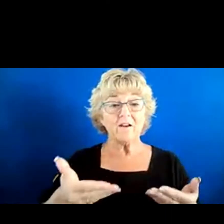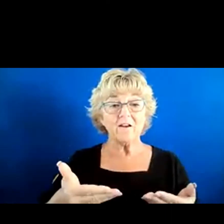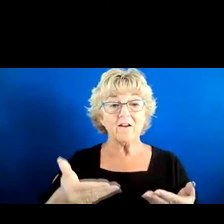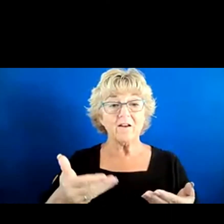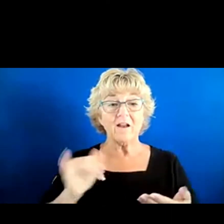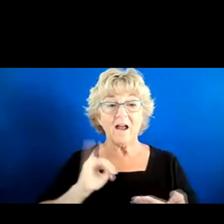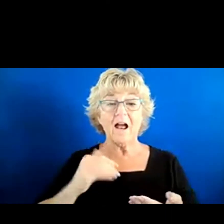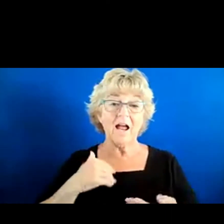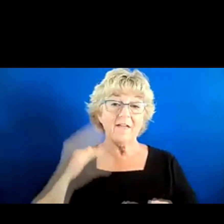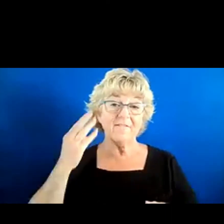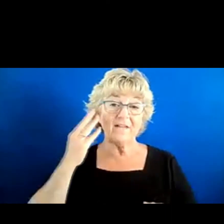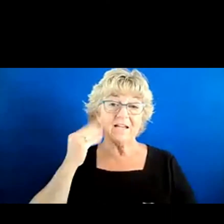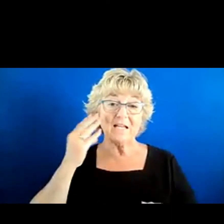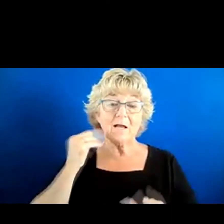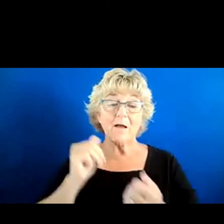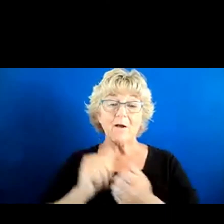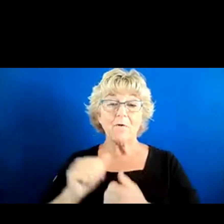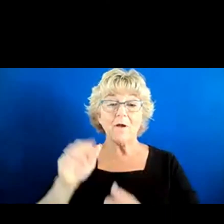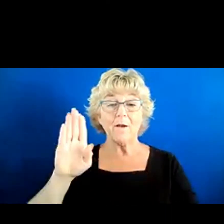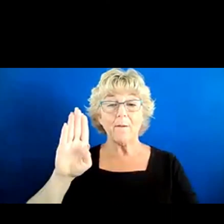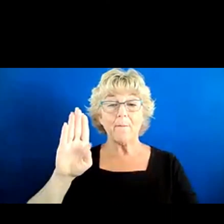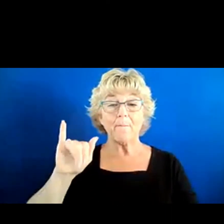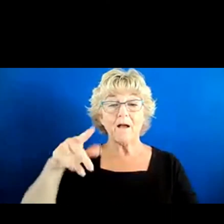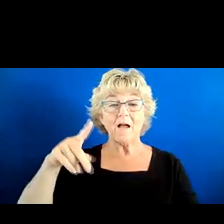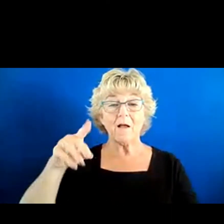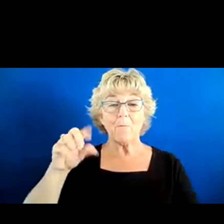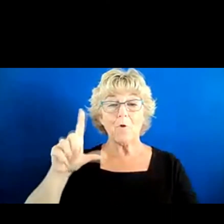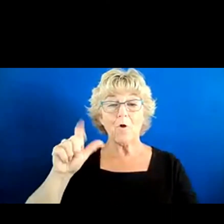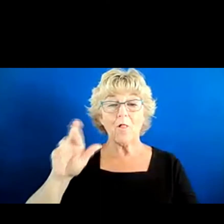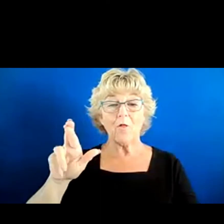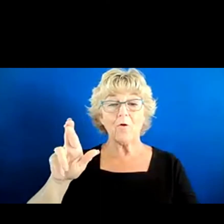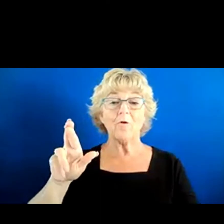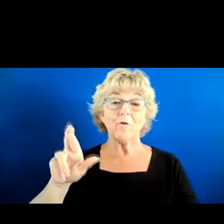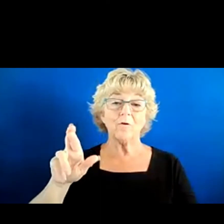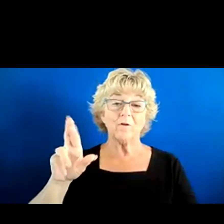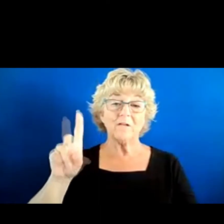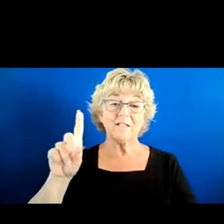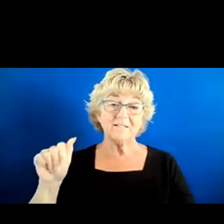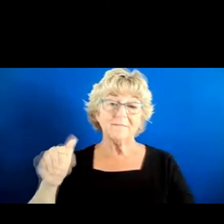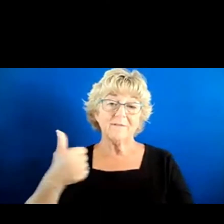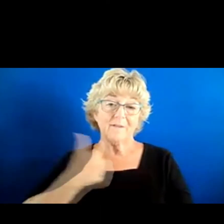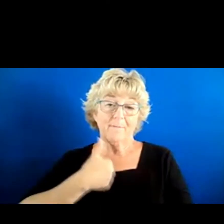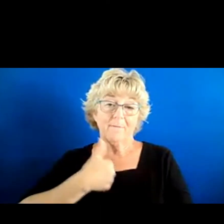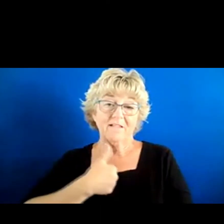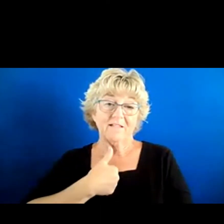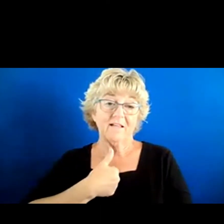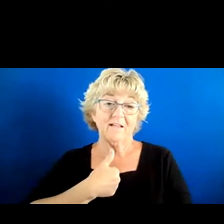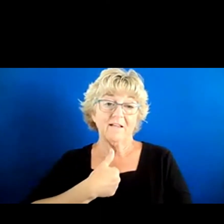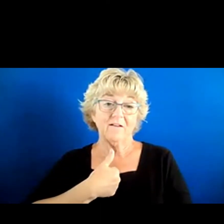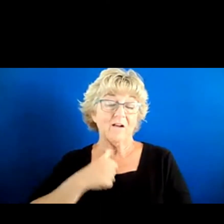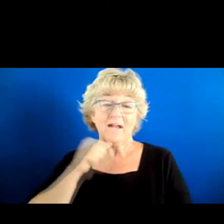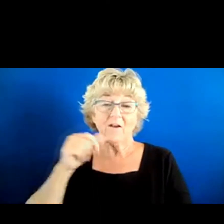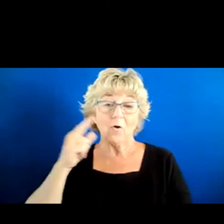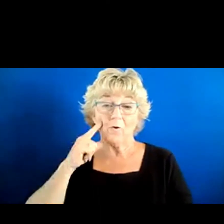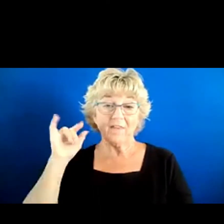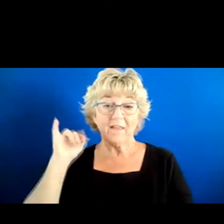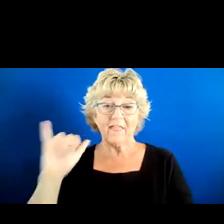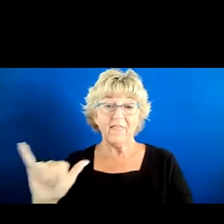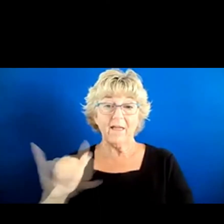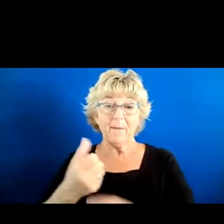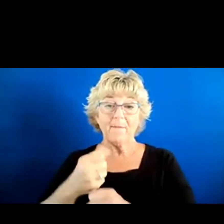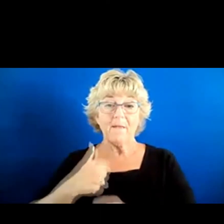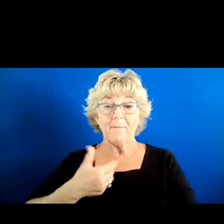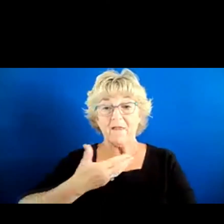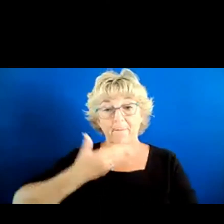with bipolar disorder myself. And I don't necessarily think that my bipolar disorder makes me